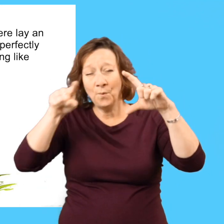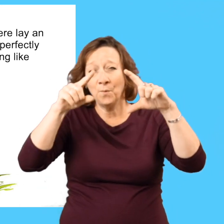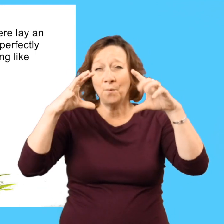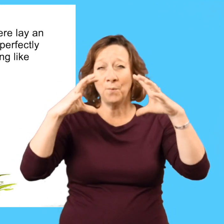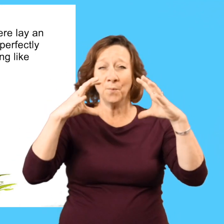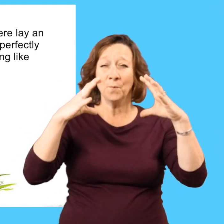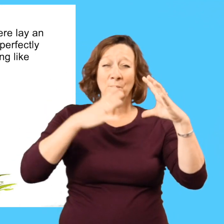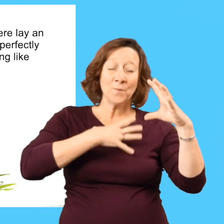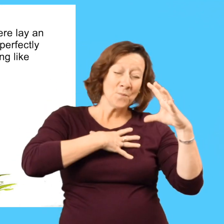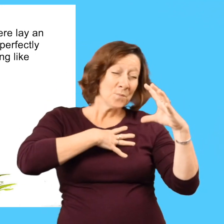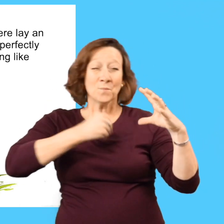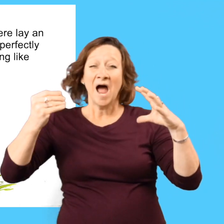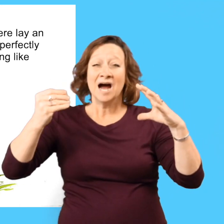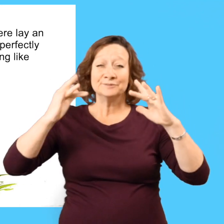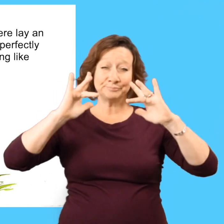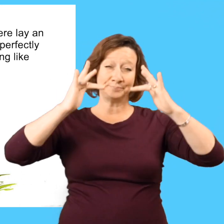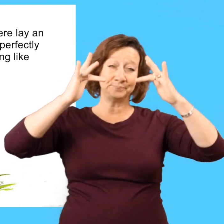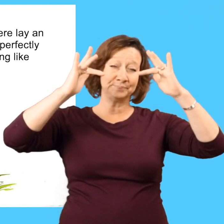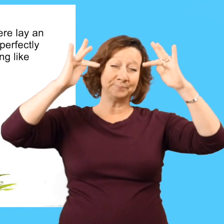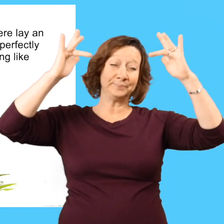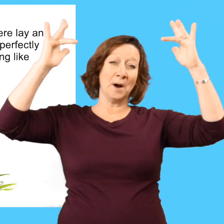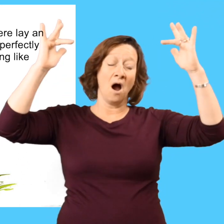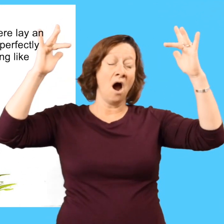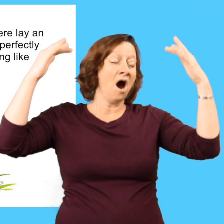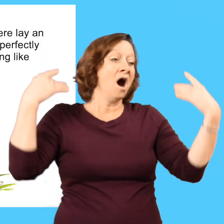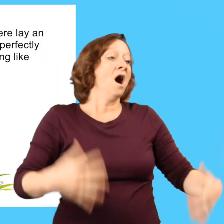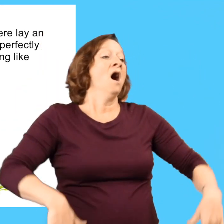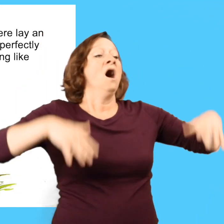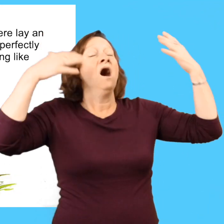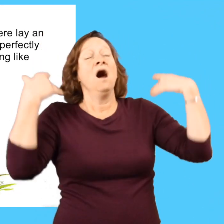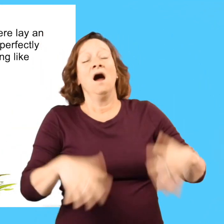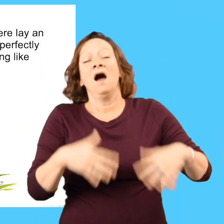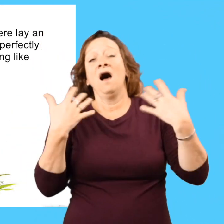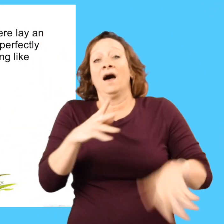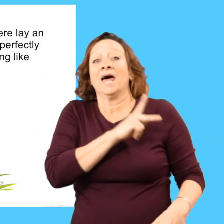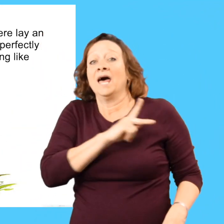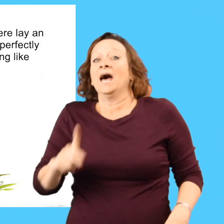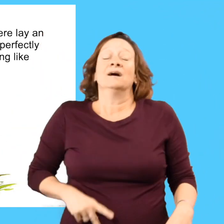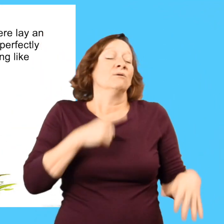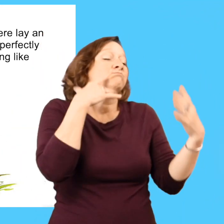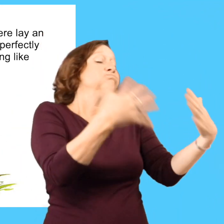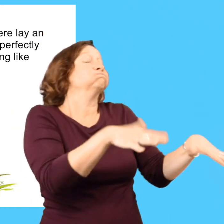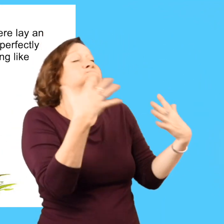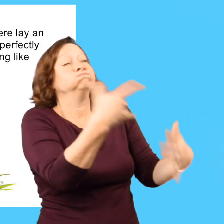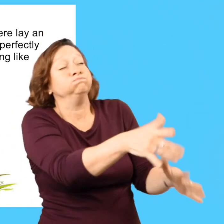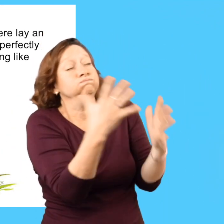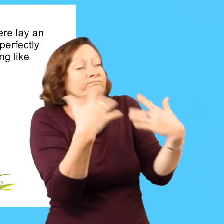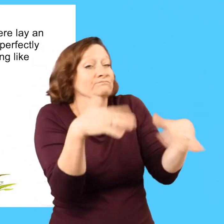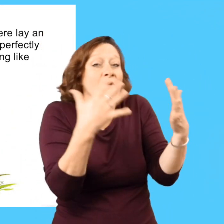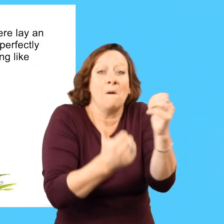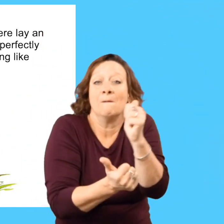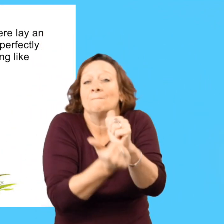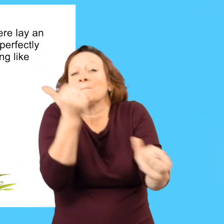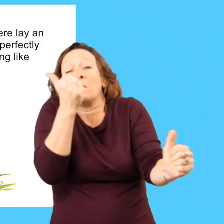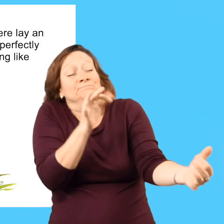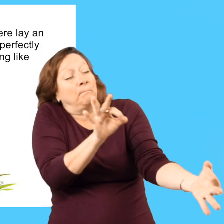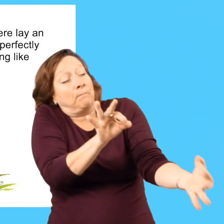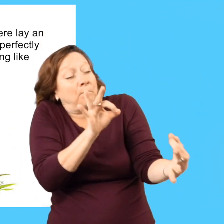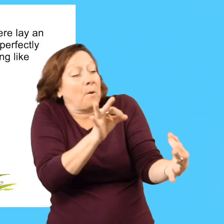Snow white, spotless and perfectly shaped, the eggshells shimmering like polished